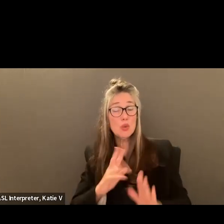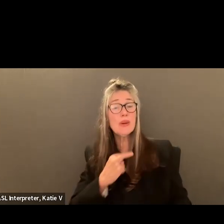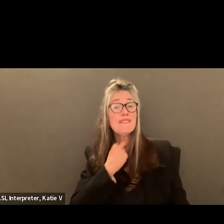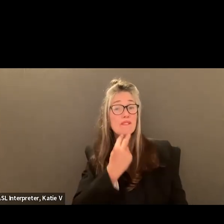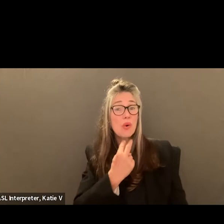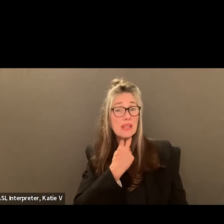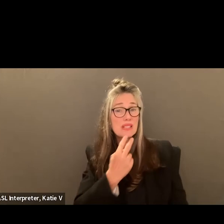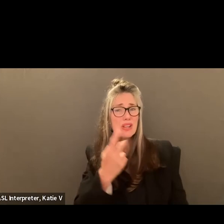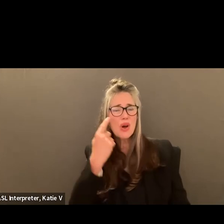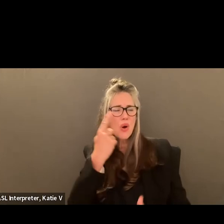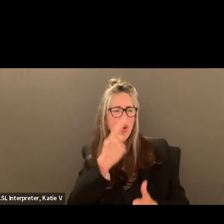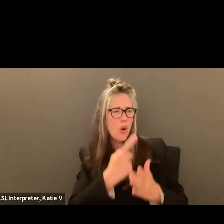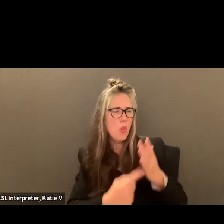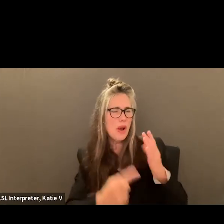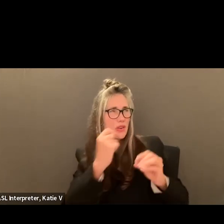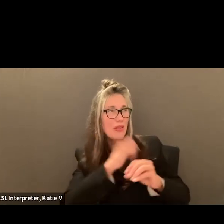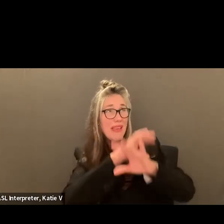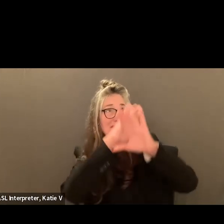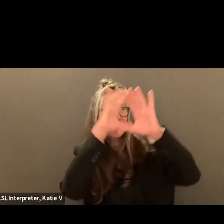having with the student board member.